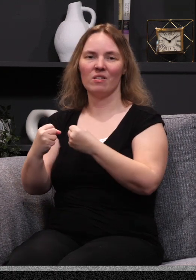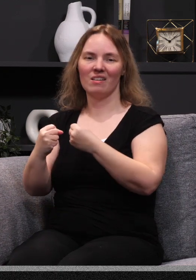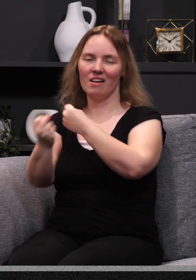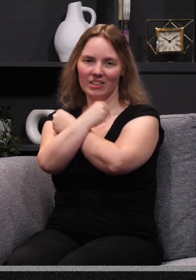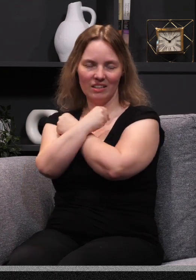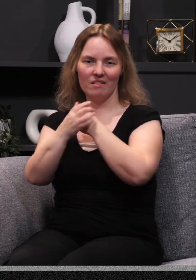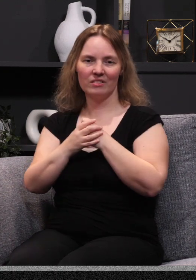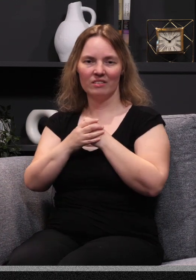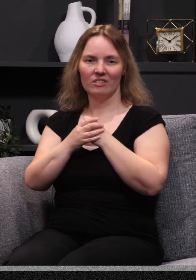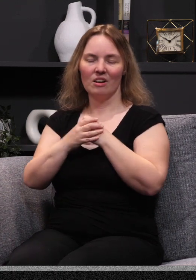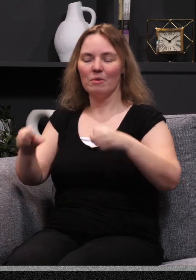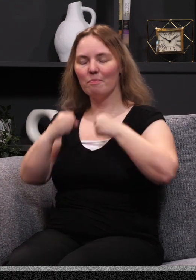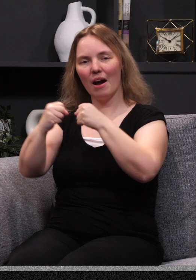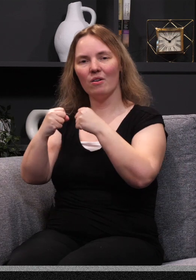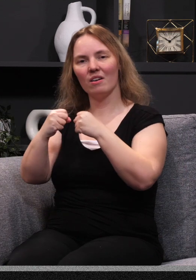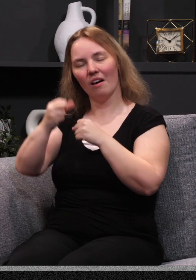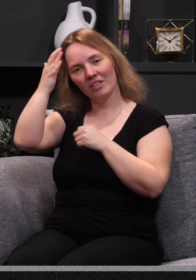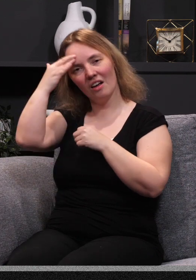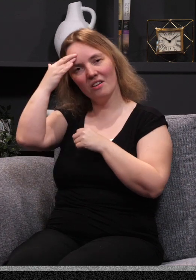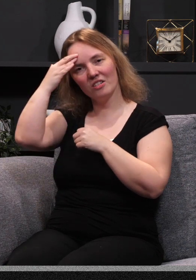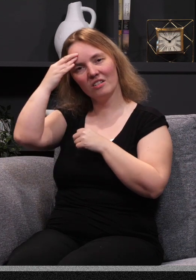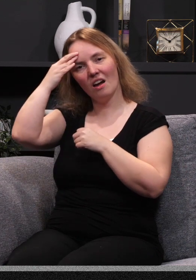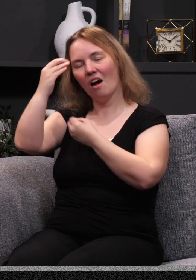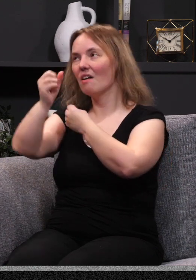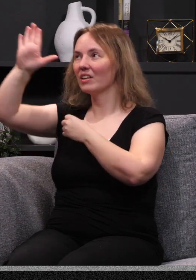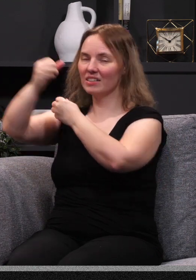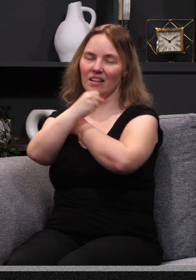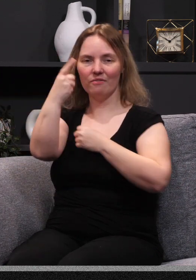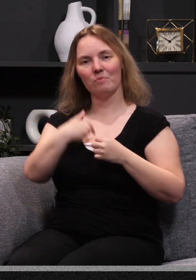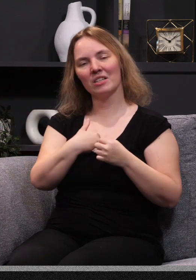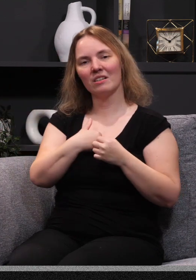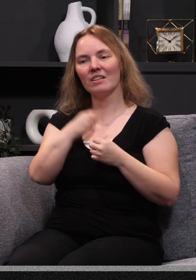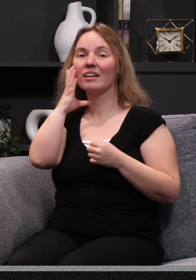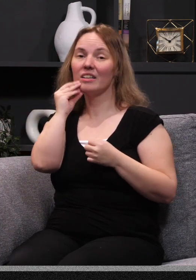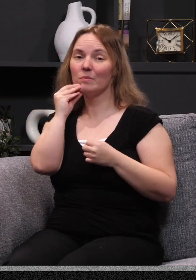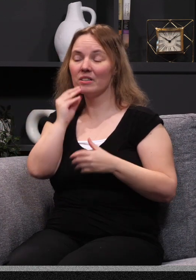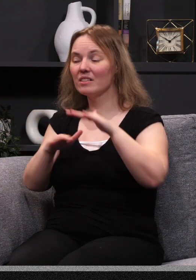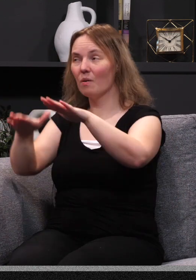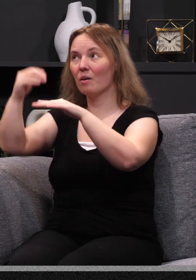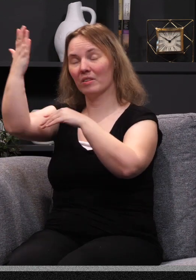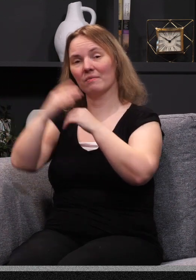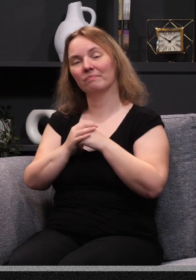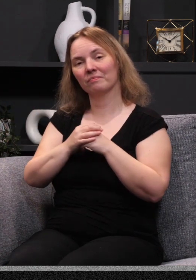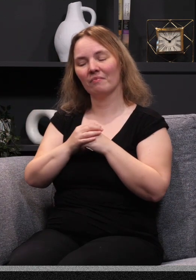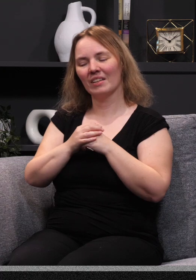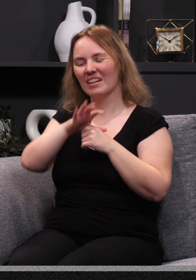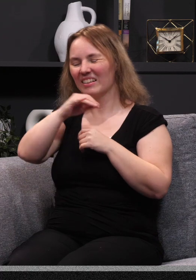by the power of that love, by the power of the knowledge of his love for me that I can experience as I walk with him. If